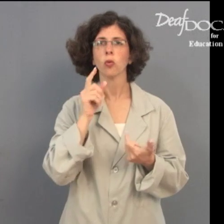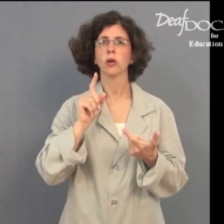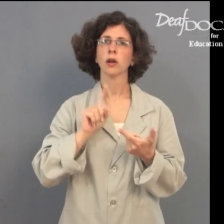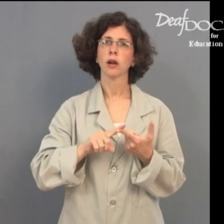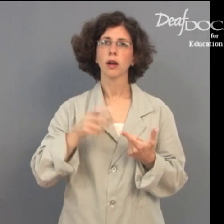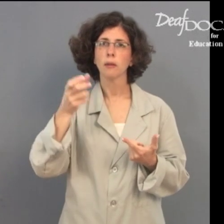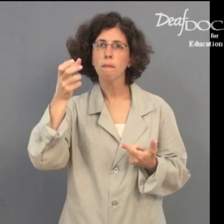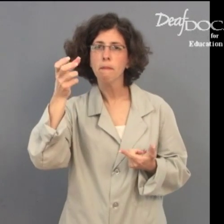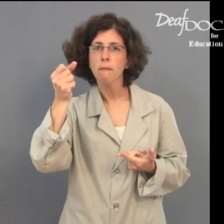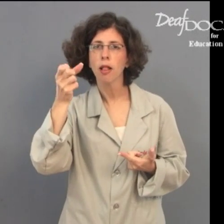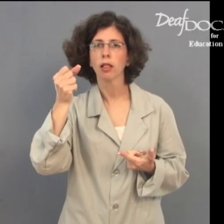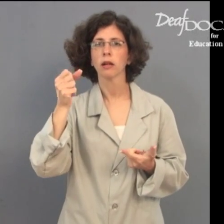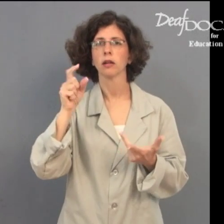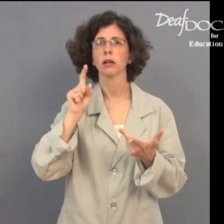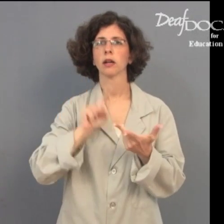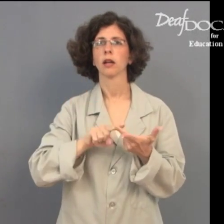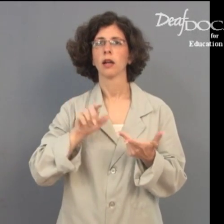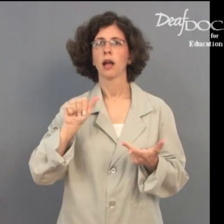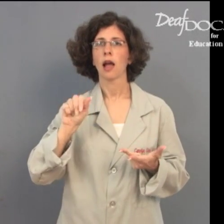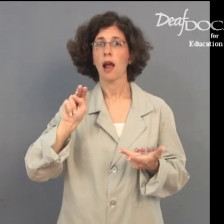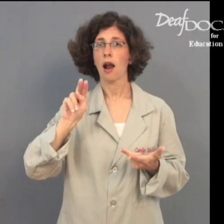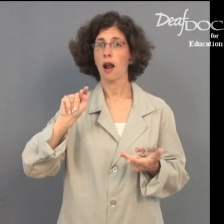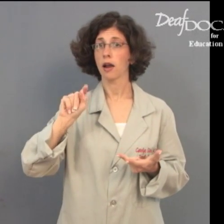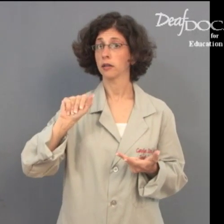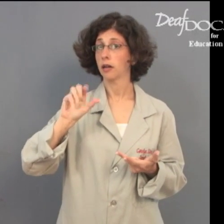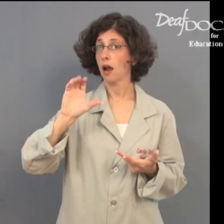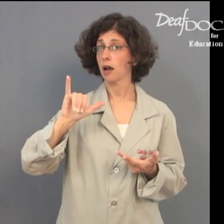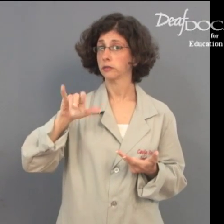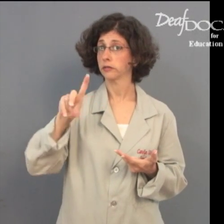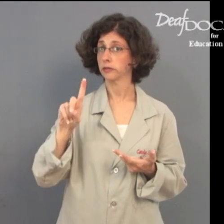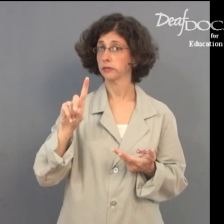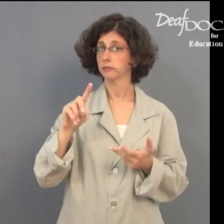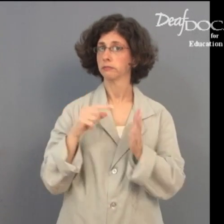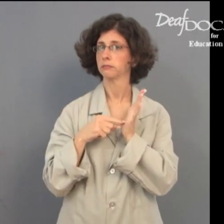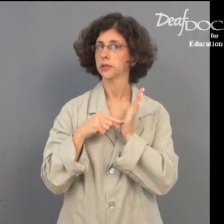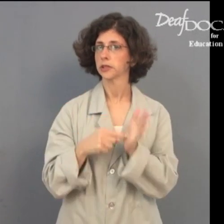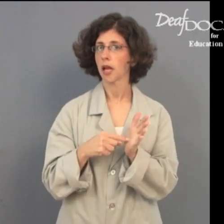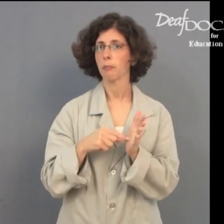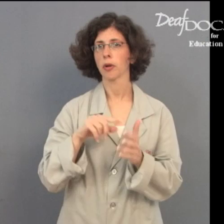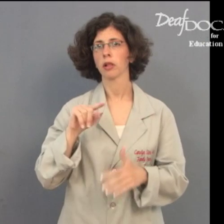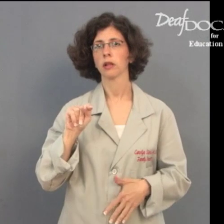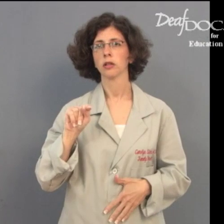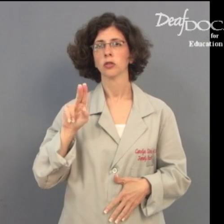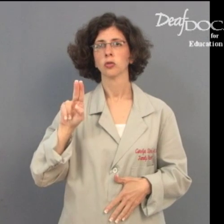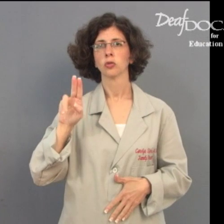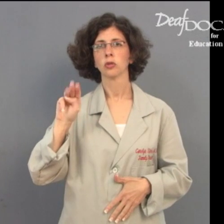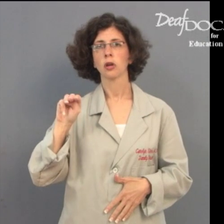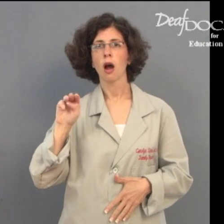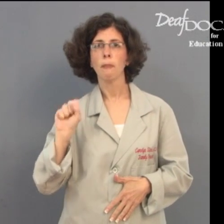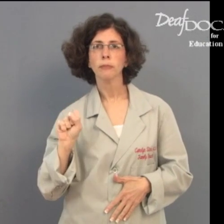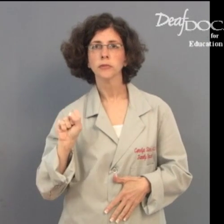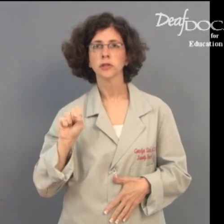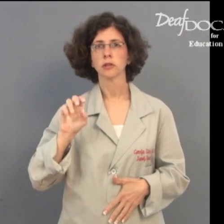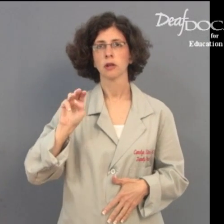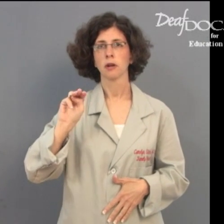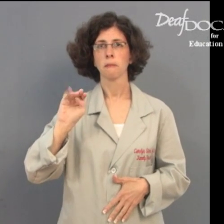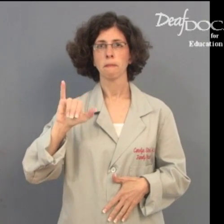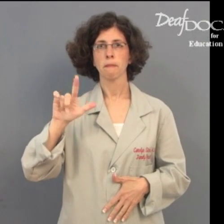milk, or antacids, such as Tums or Milanta.